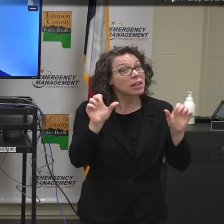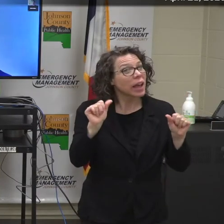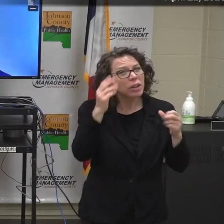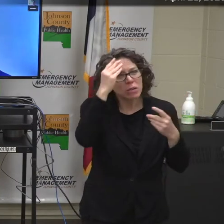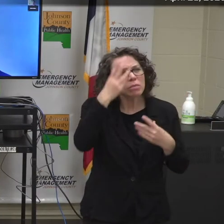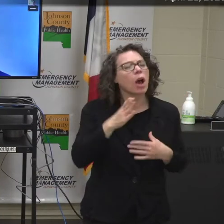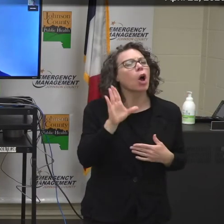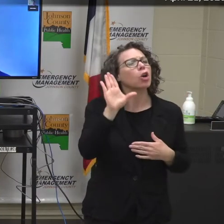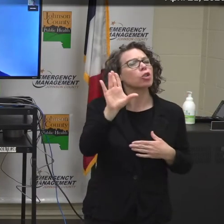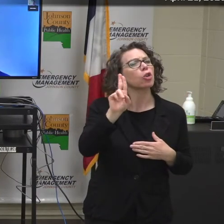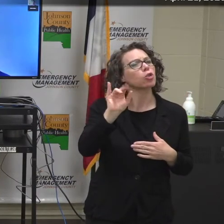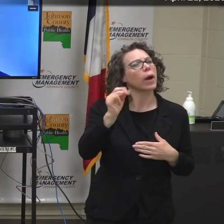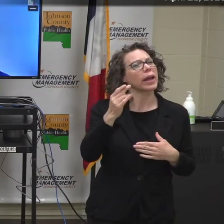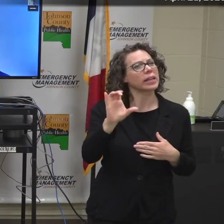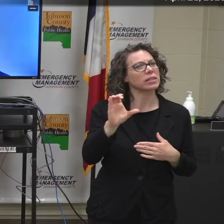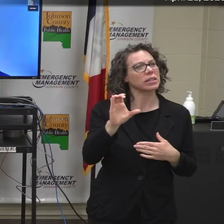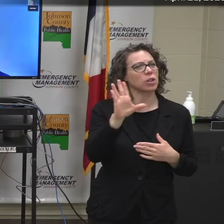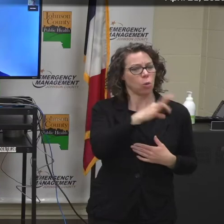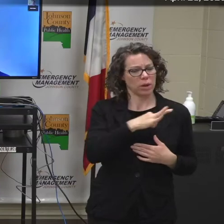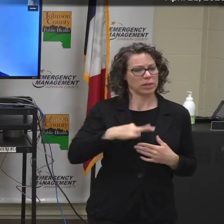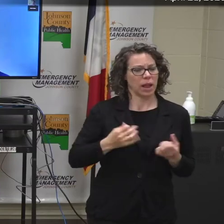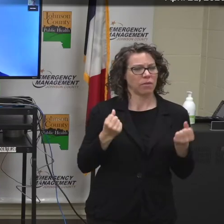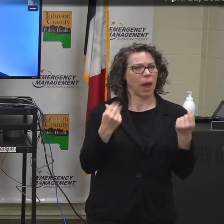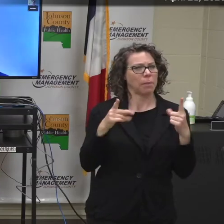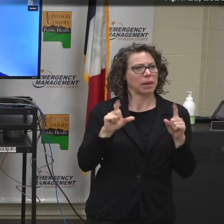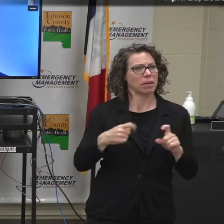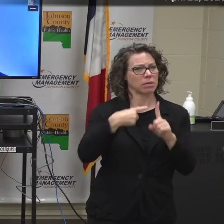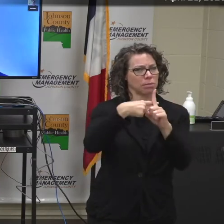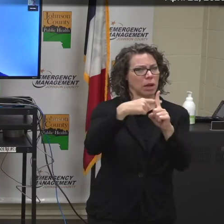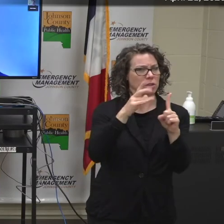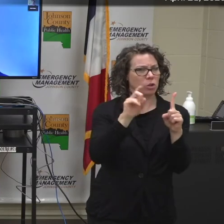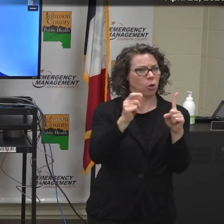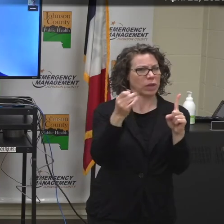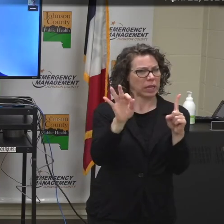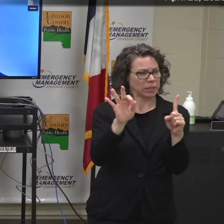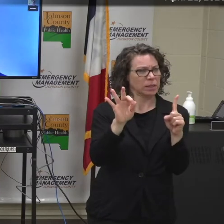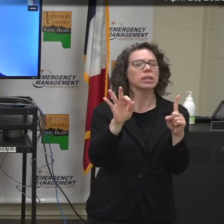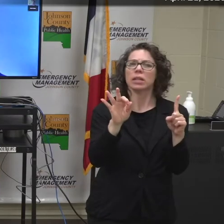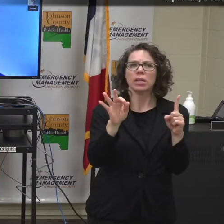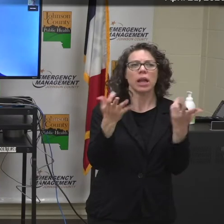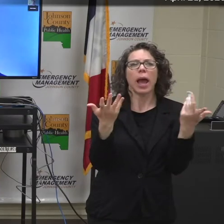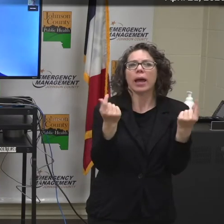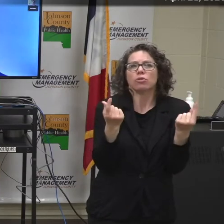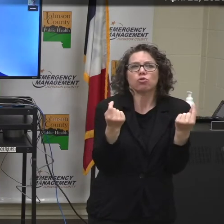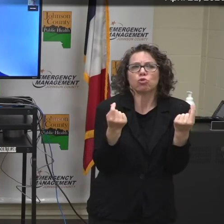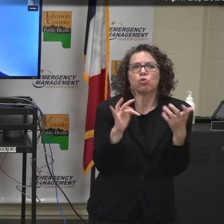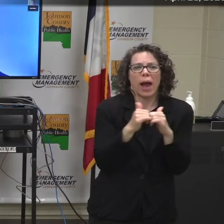on how many staff members have tested positive for COVID-19 and precautions staff are taking?